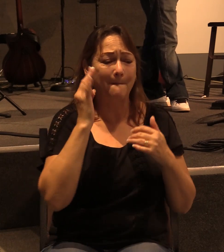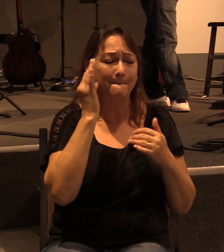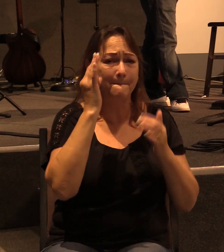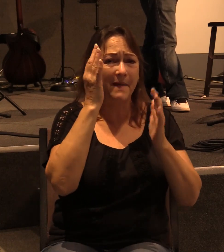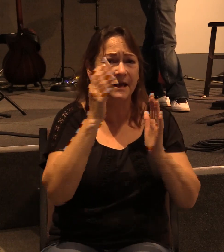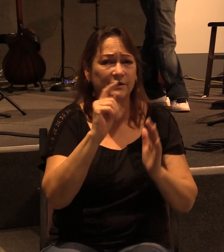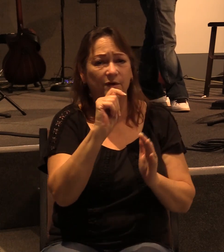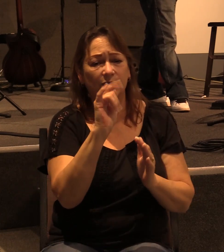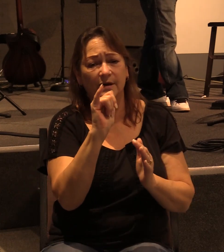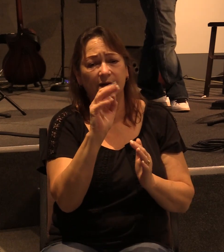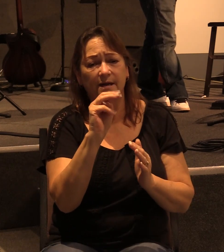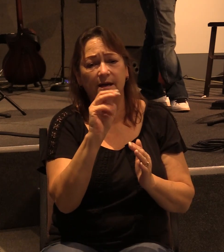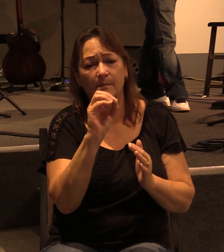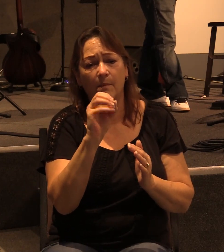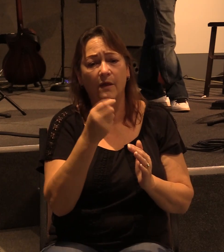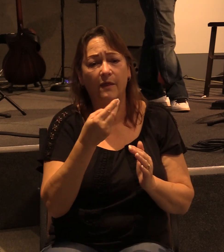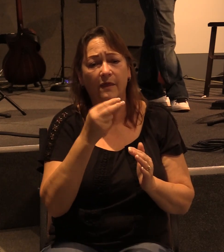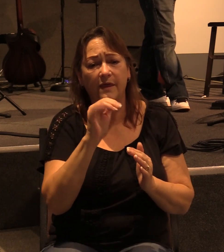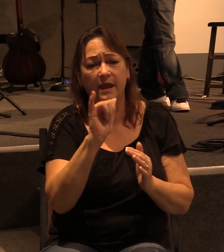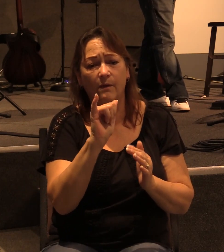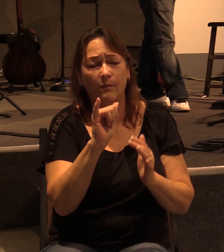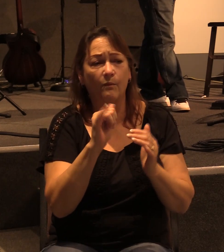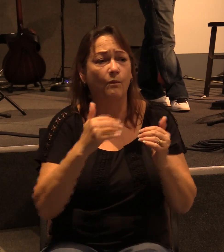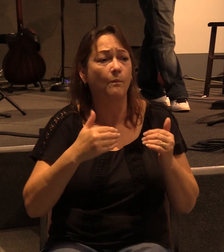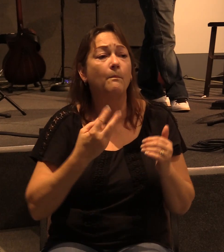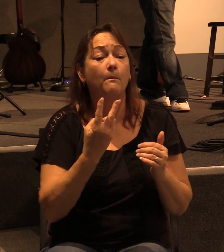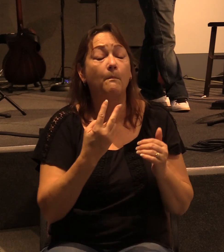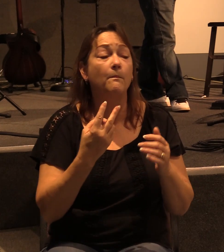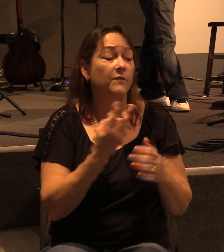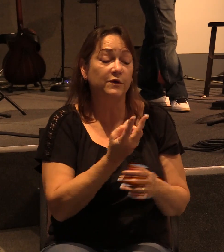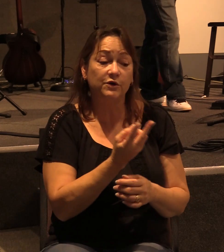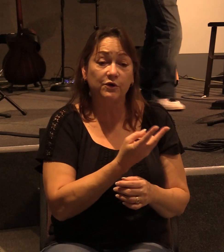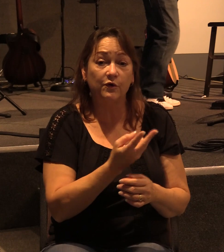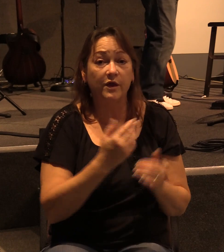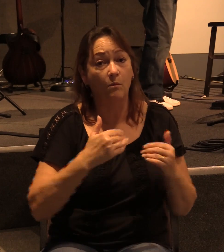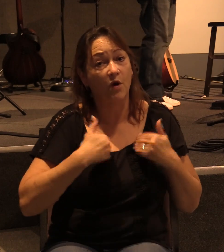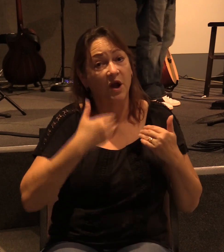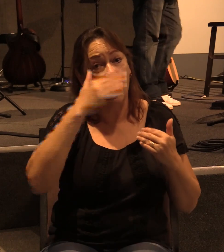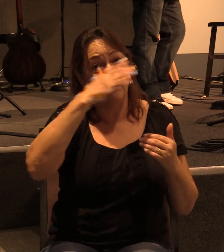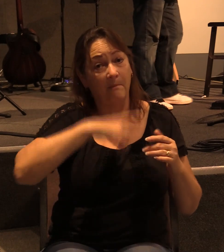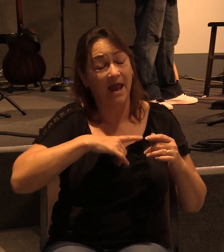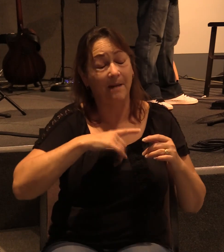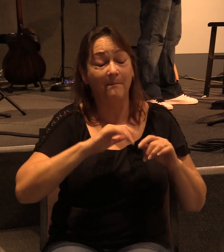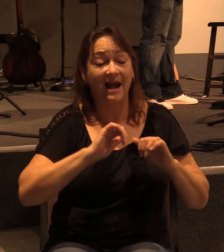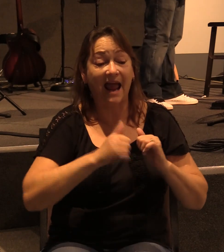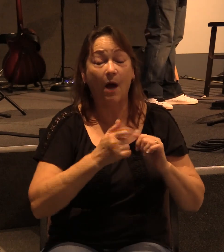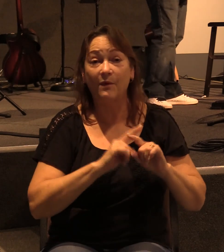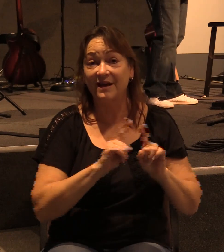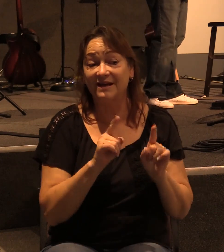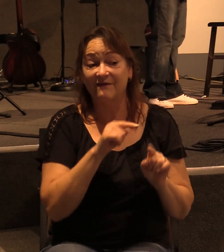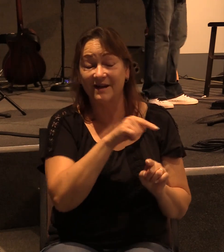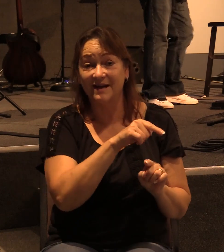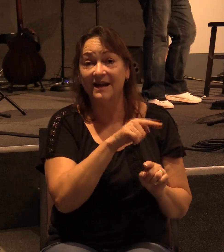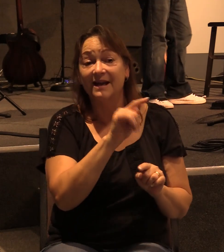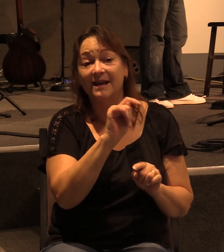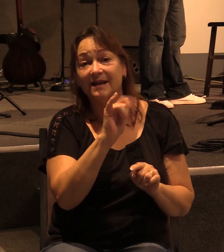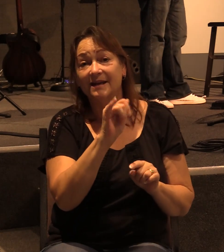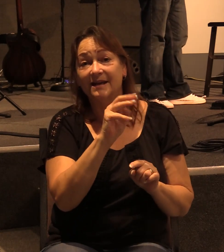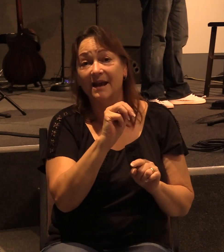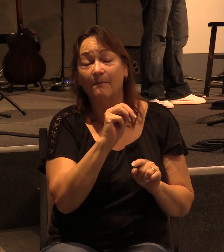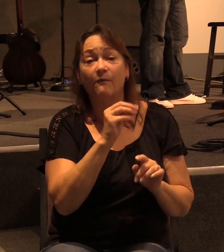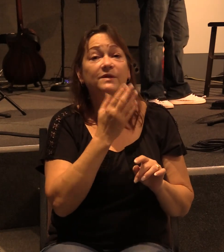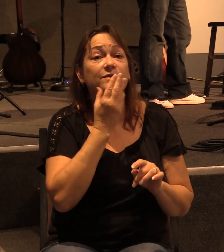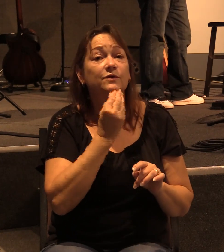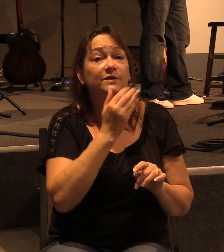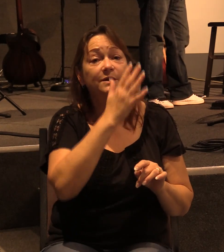Paul's protégés. Okay, they were both young men. Where they differed, however, was that Timothy was